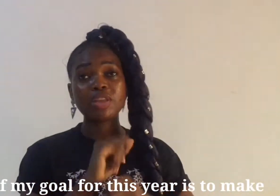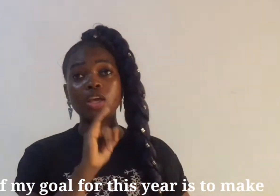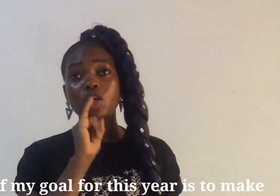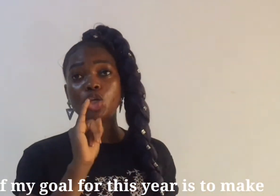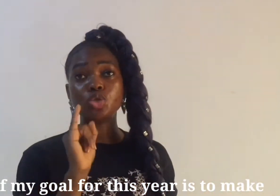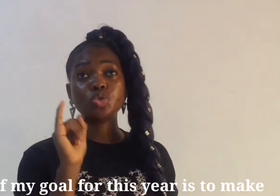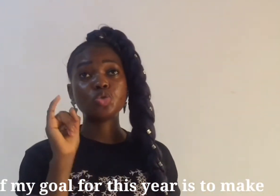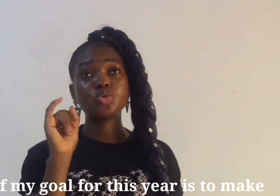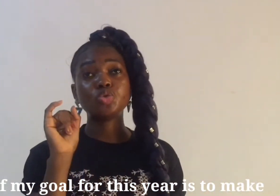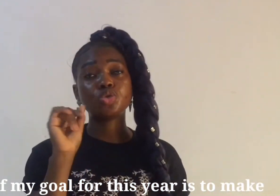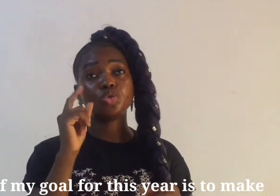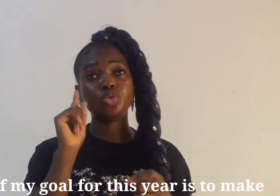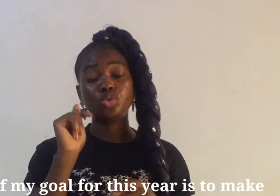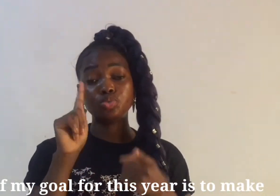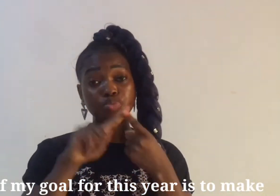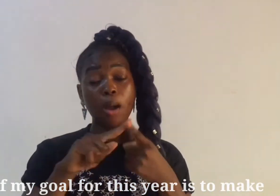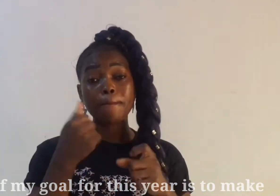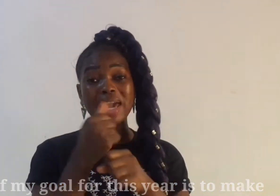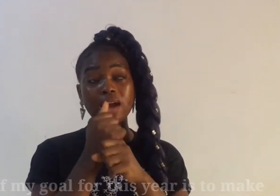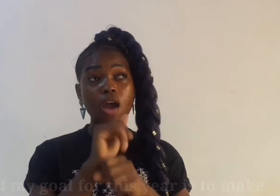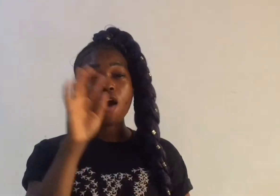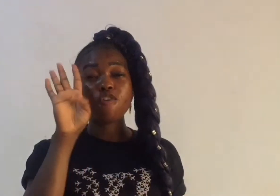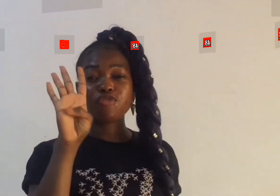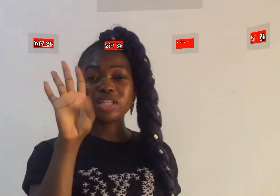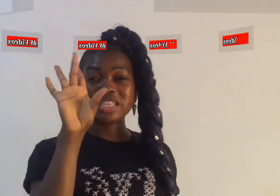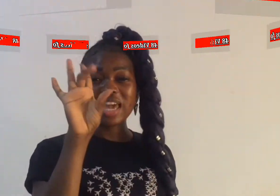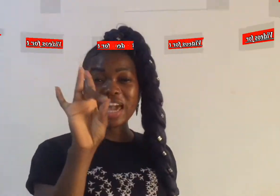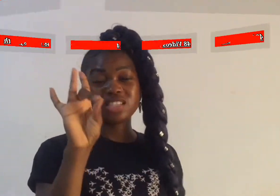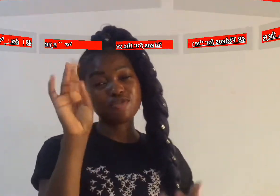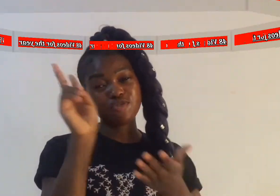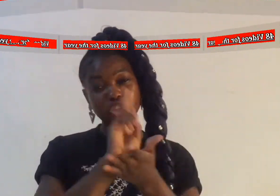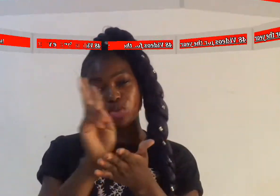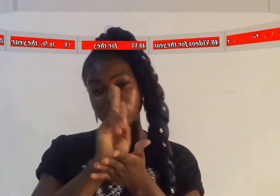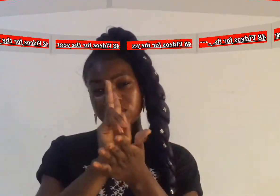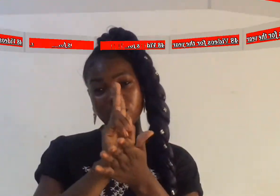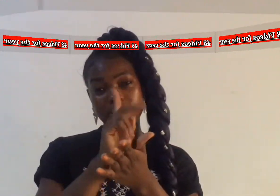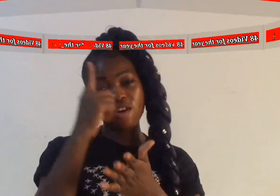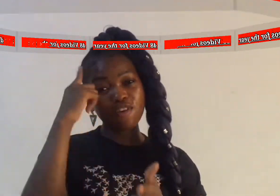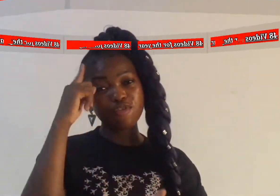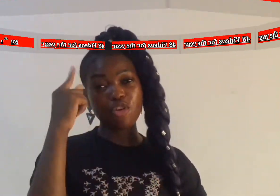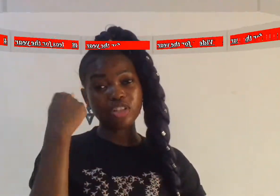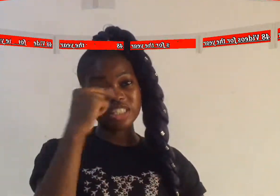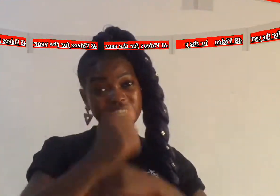is to make can